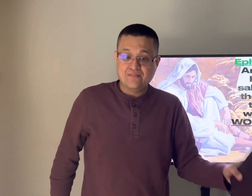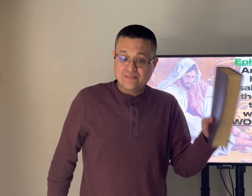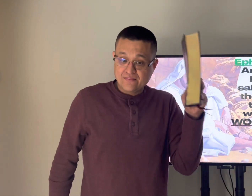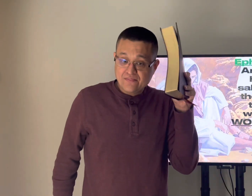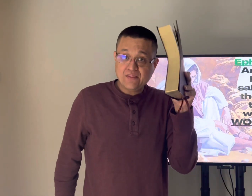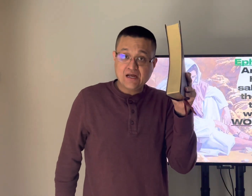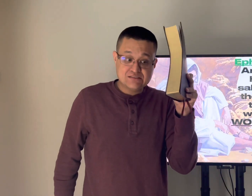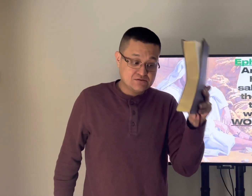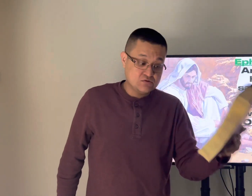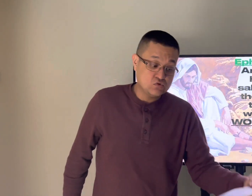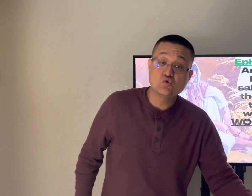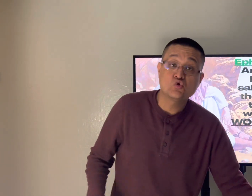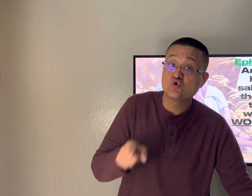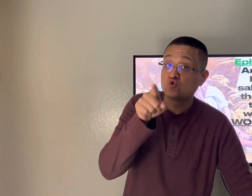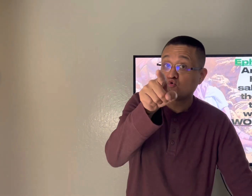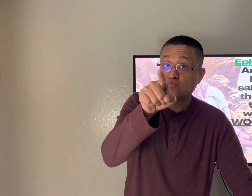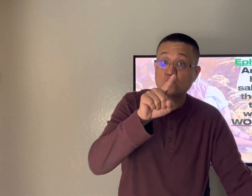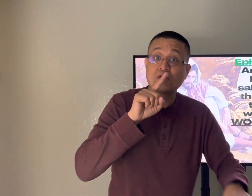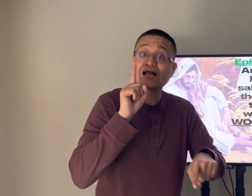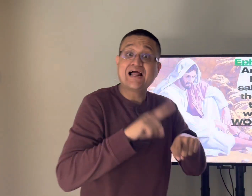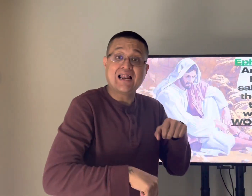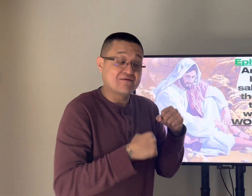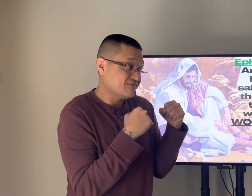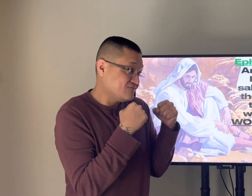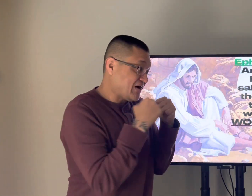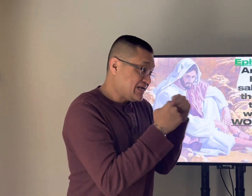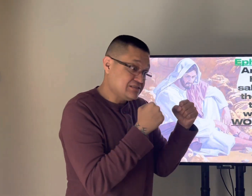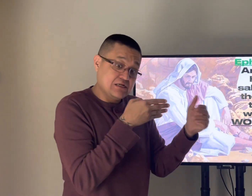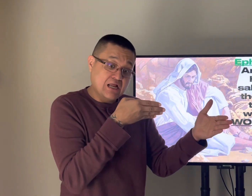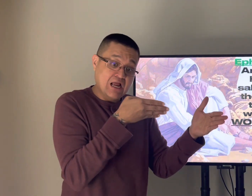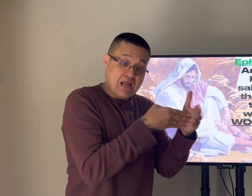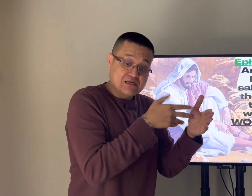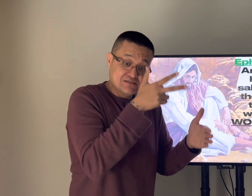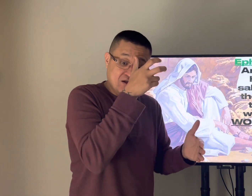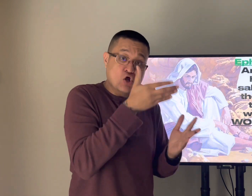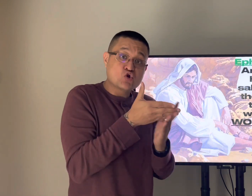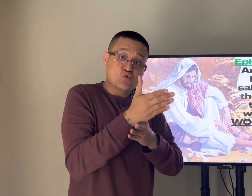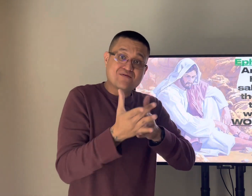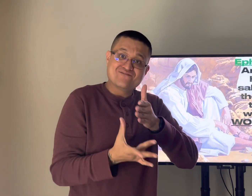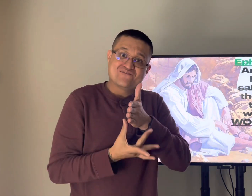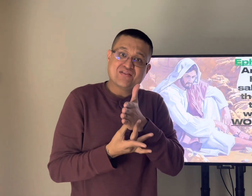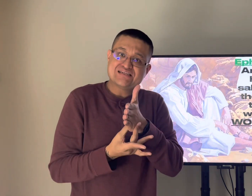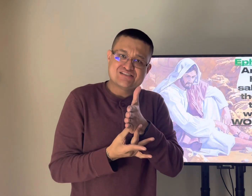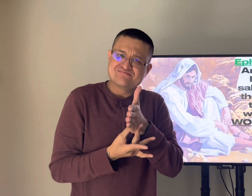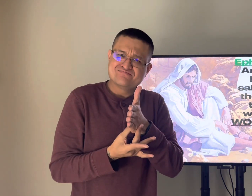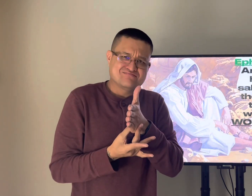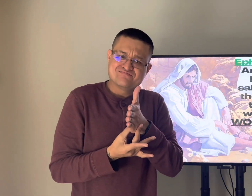the word of god is your best defense you can't fight against the devil through your flesh